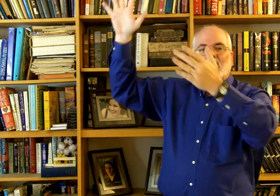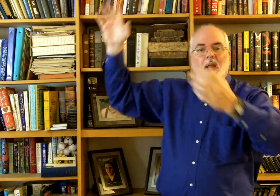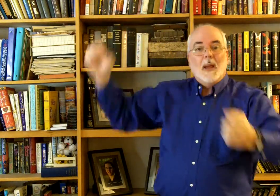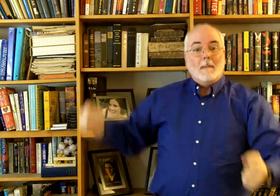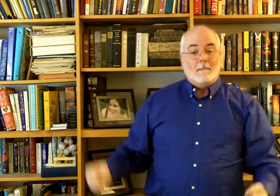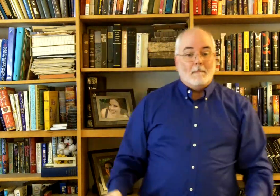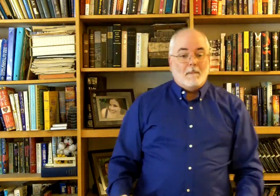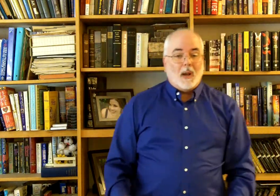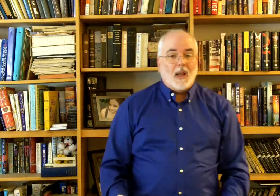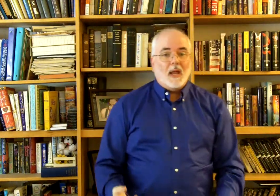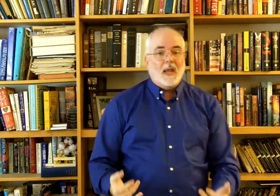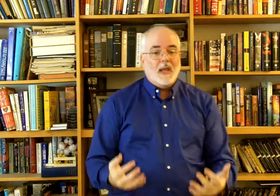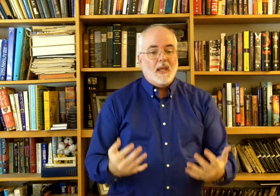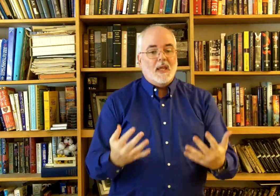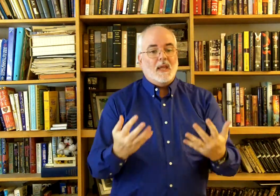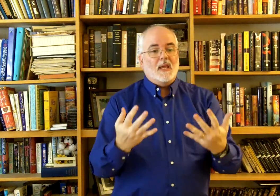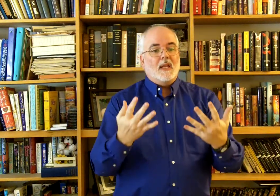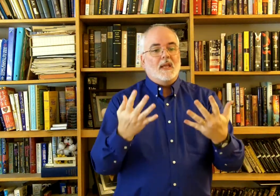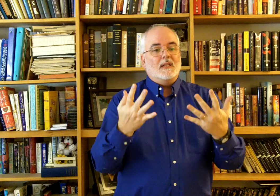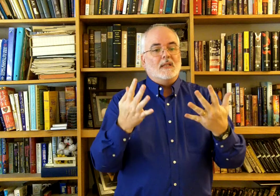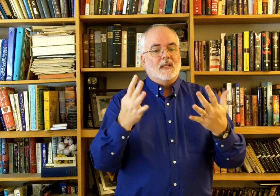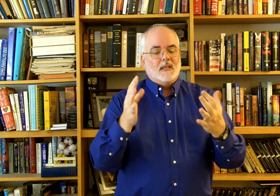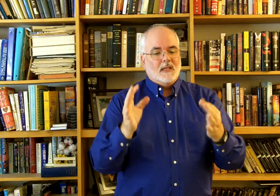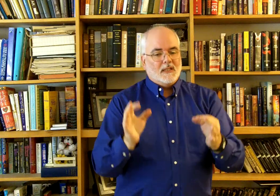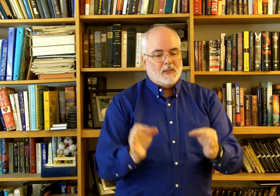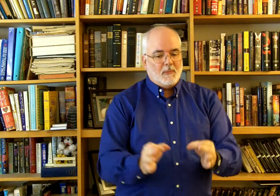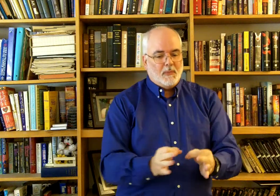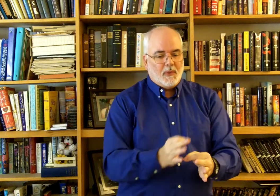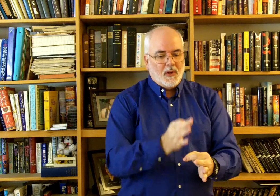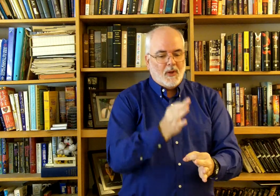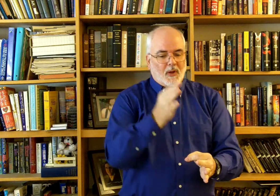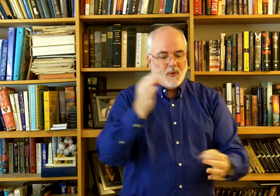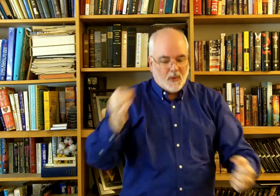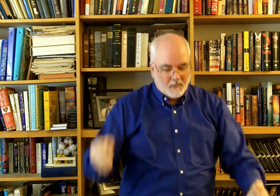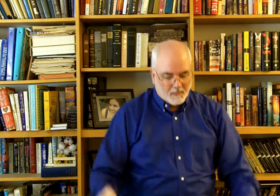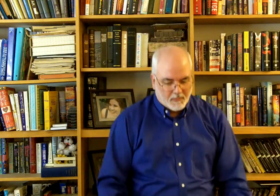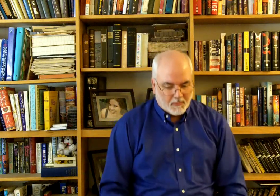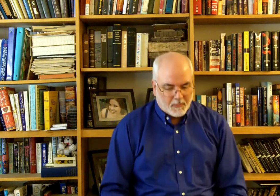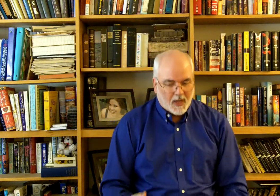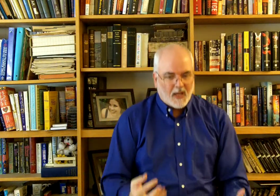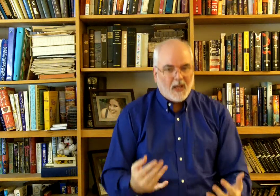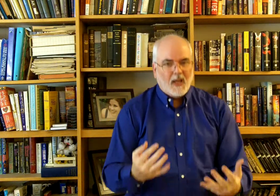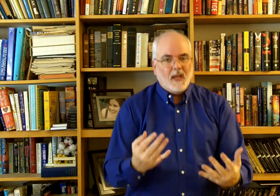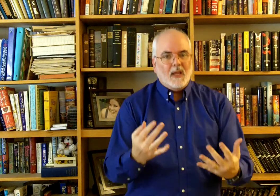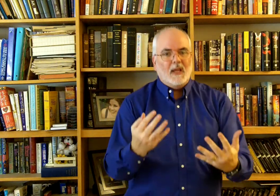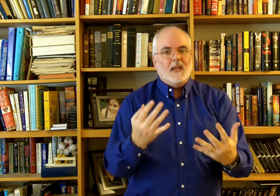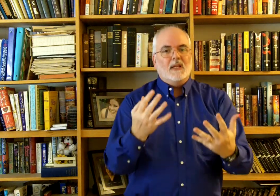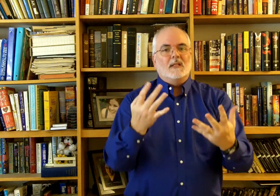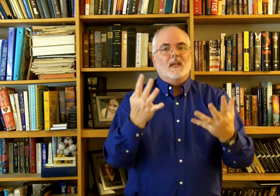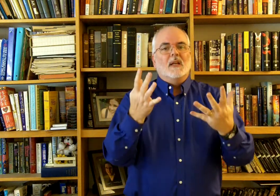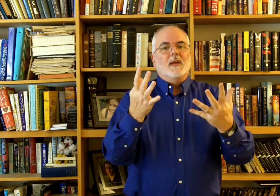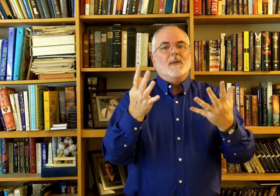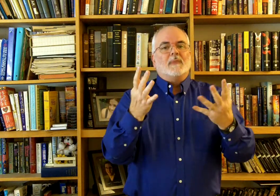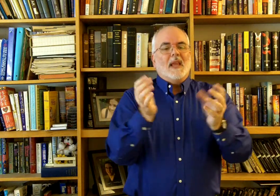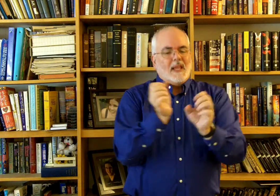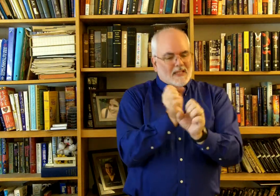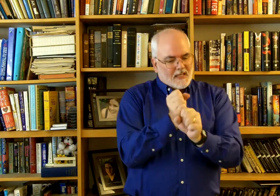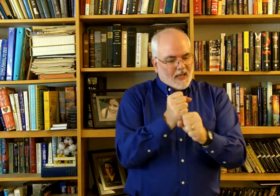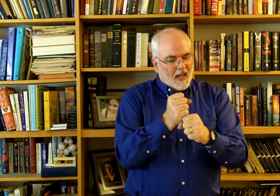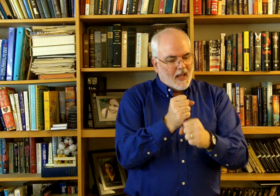Blade Spirit Blade Set